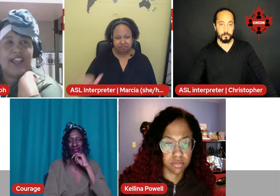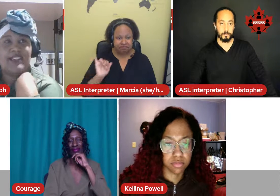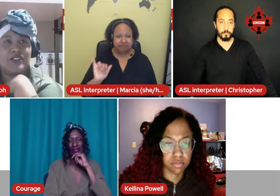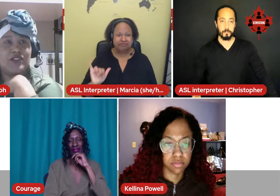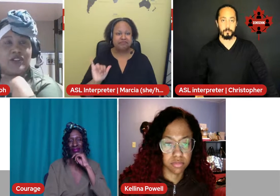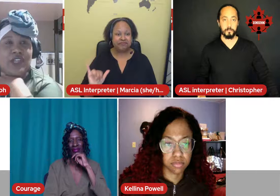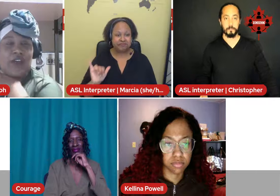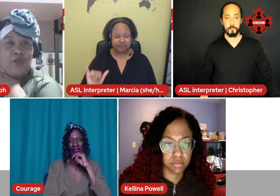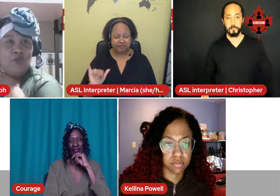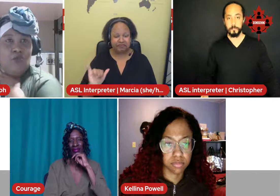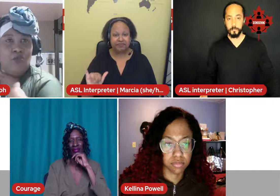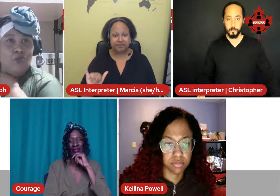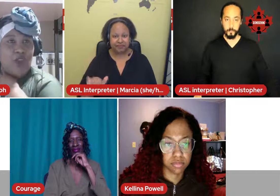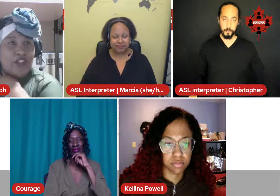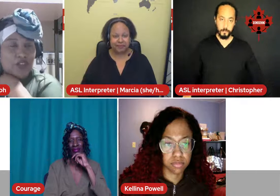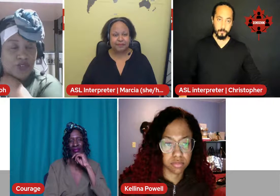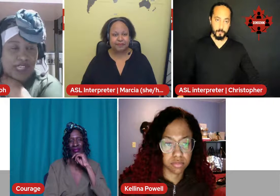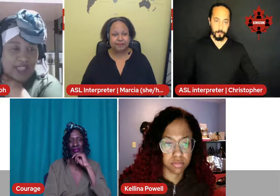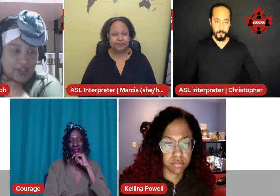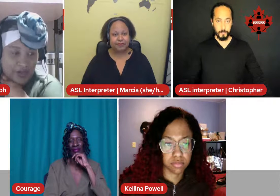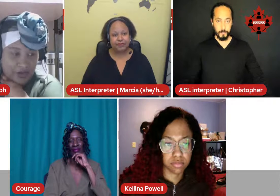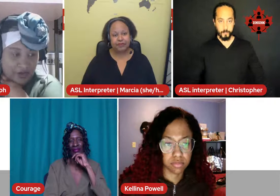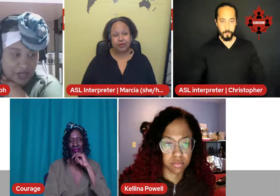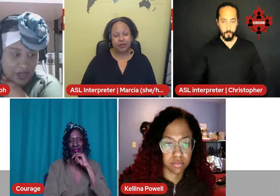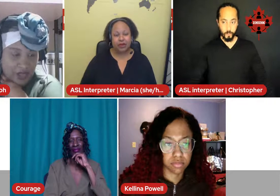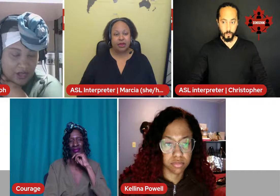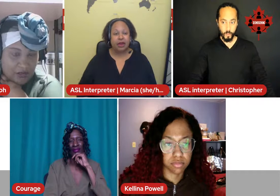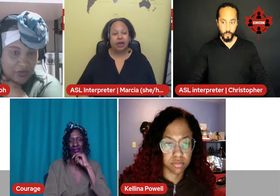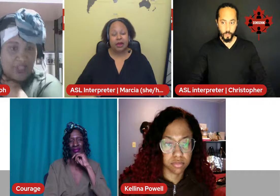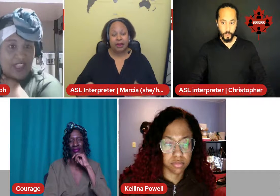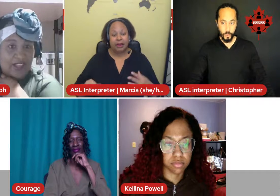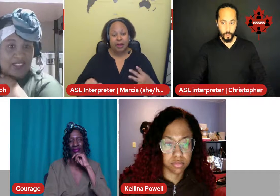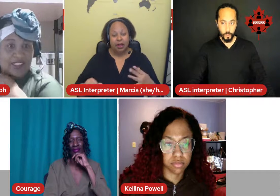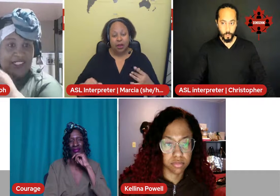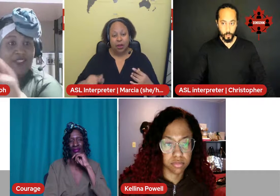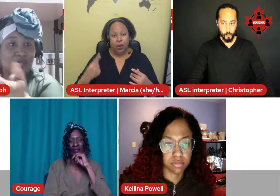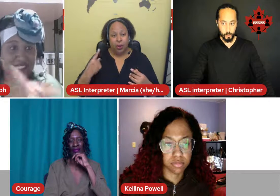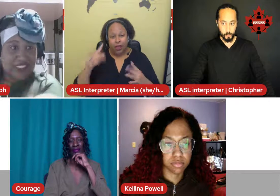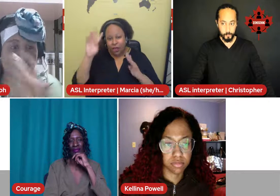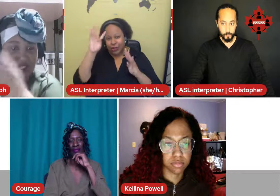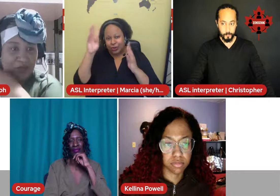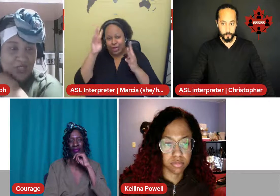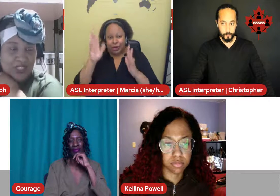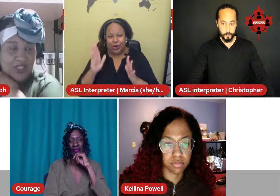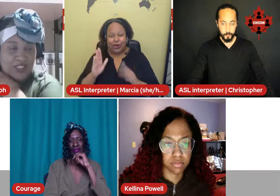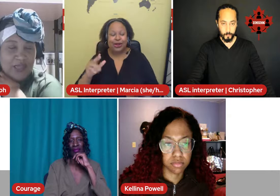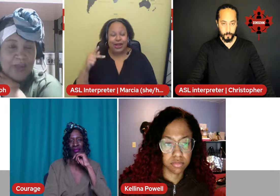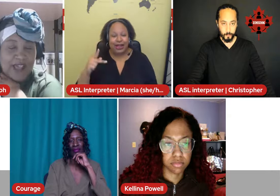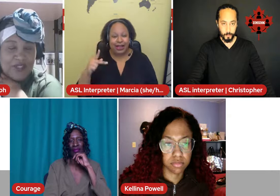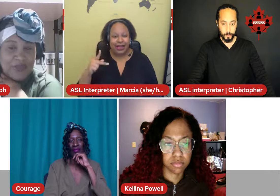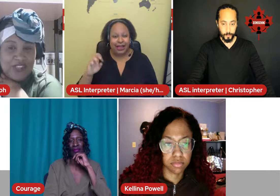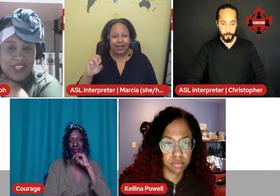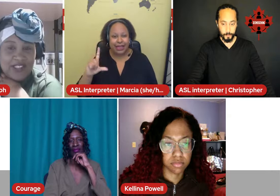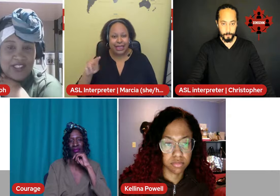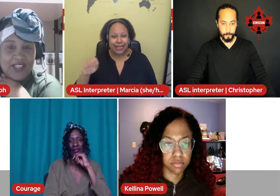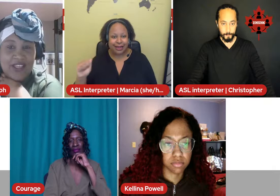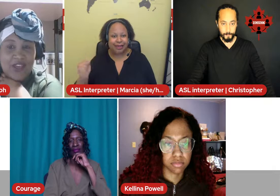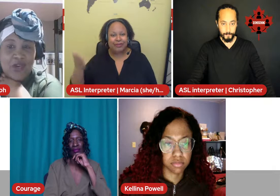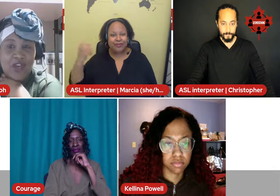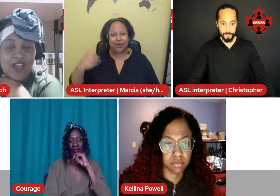Mm Mm uh, one creator, uh, when, and when Kalina was on clubhouse with us, uh,